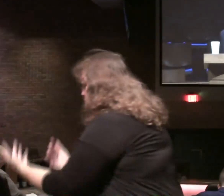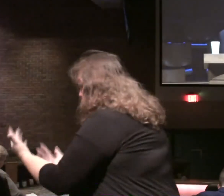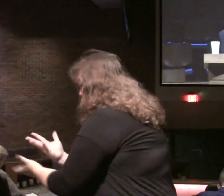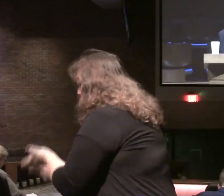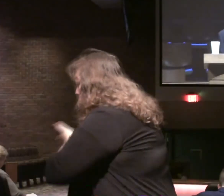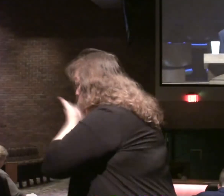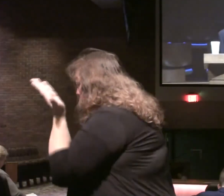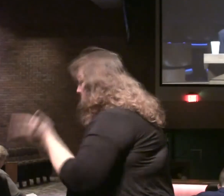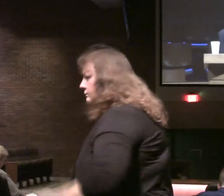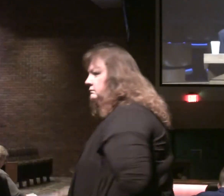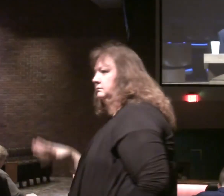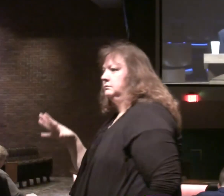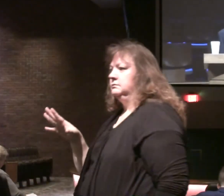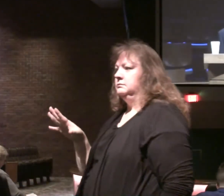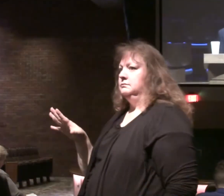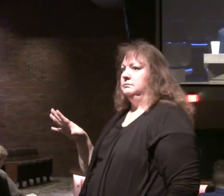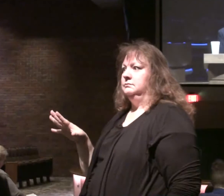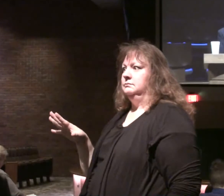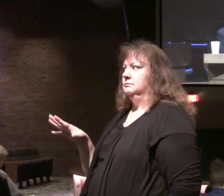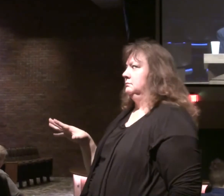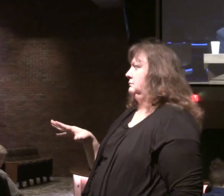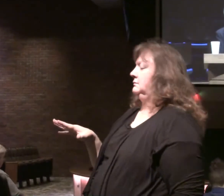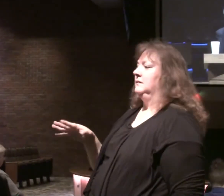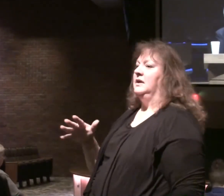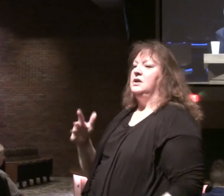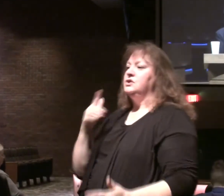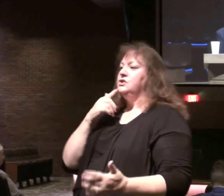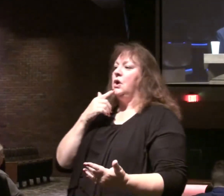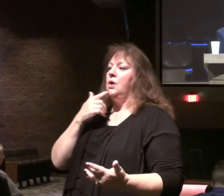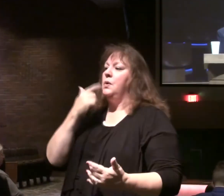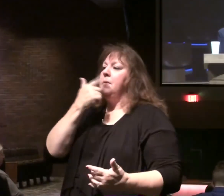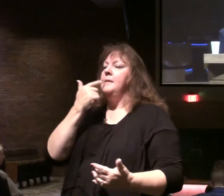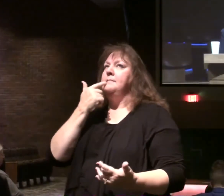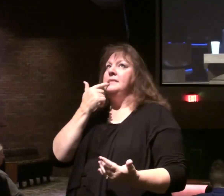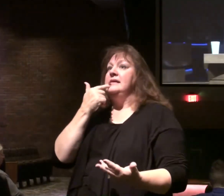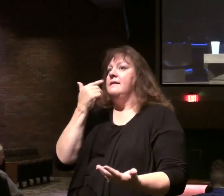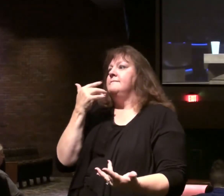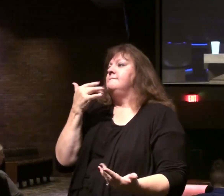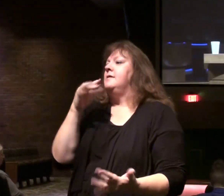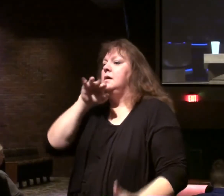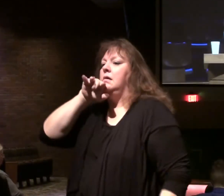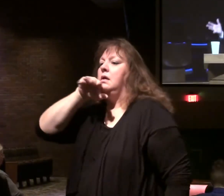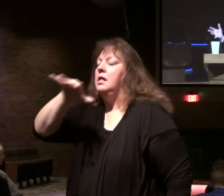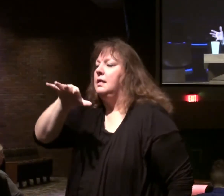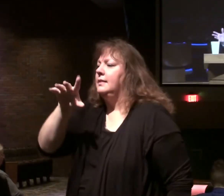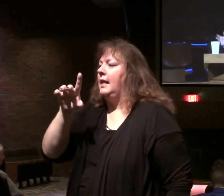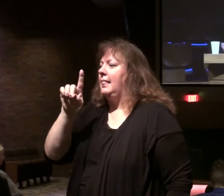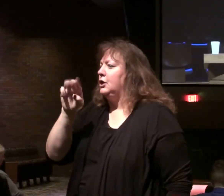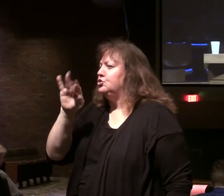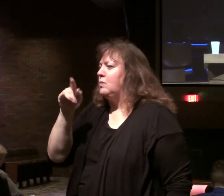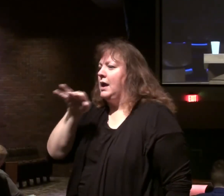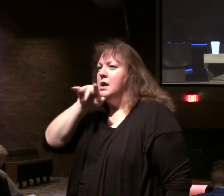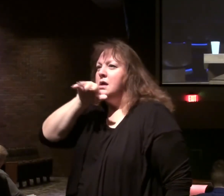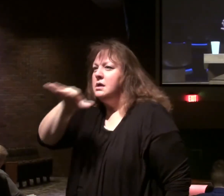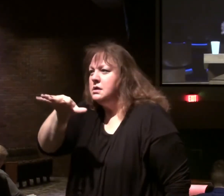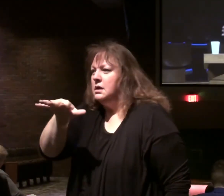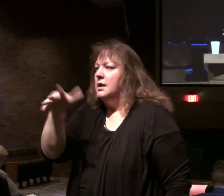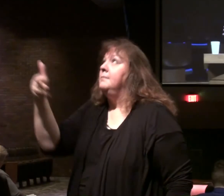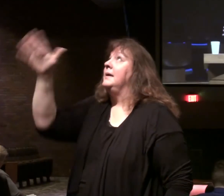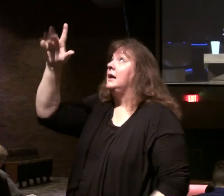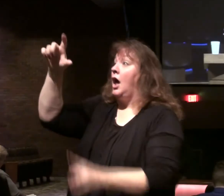consumed him. In his fifty. So I think. This is when. Fire comes out. their mouth. doesn't have to be. Like a dragon. Fire. But.